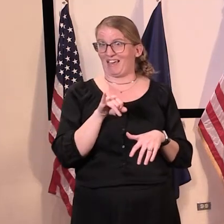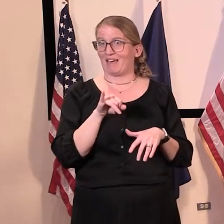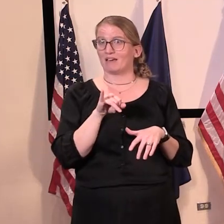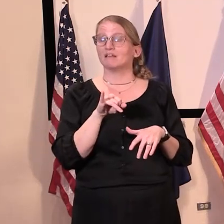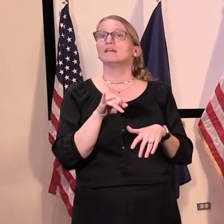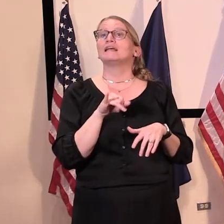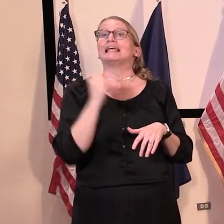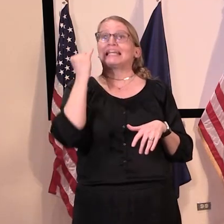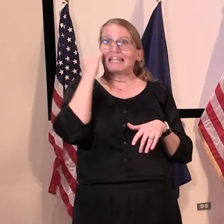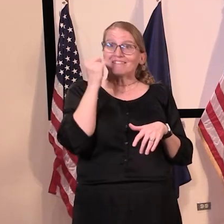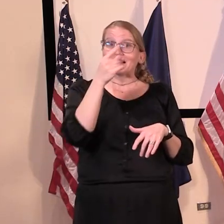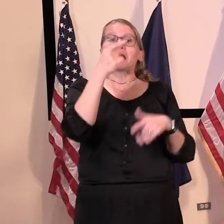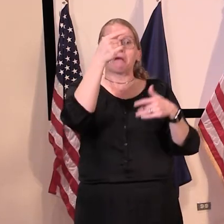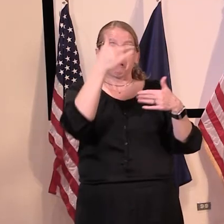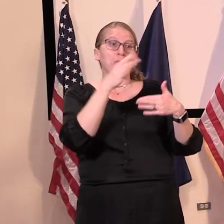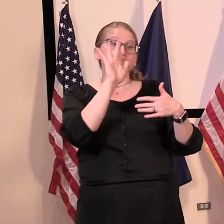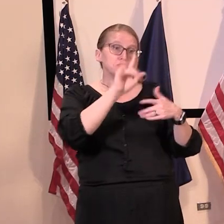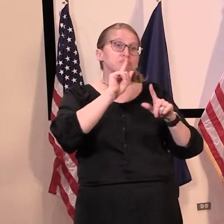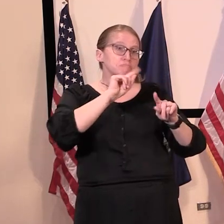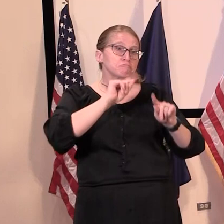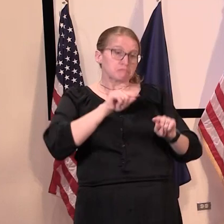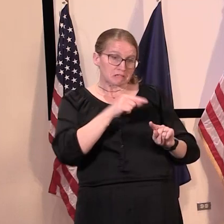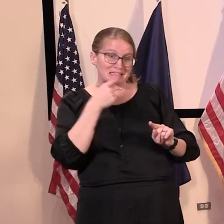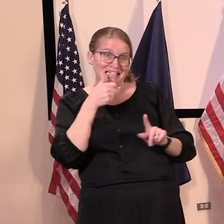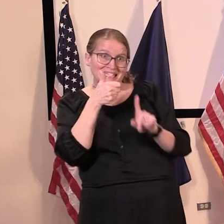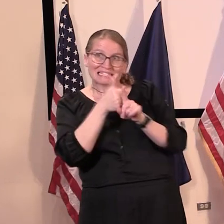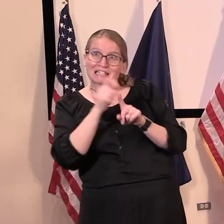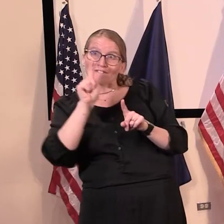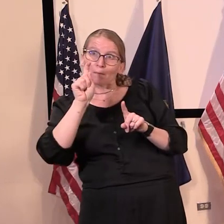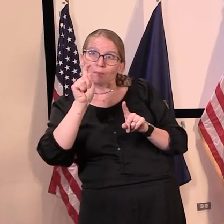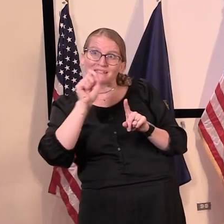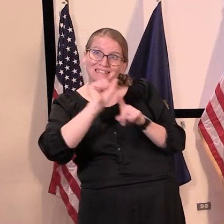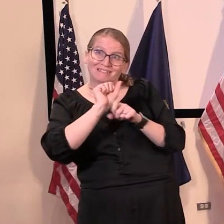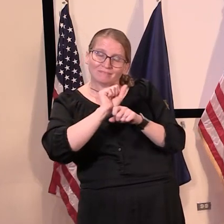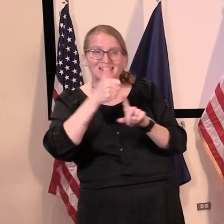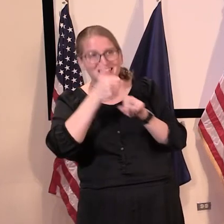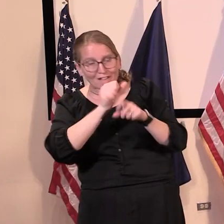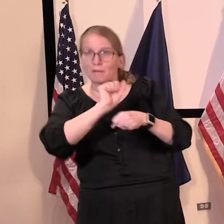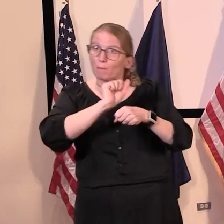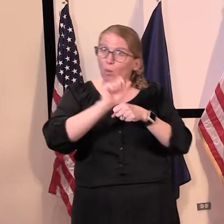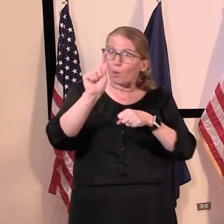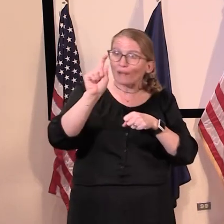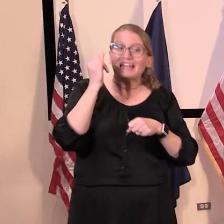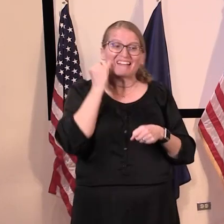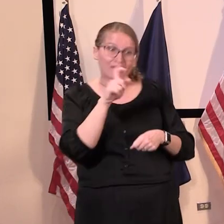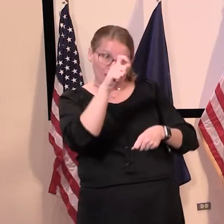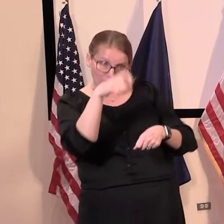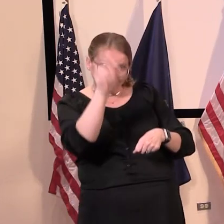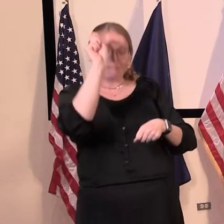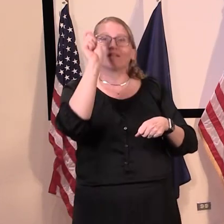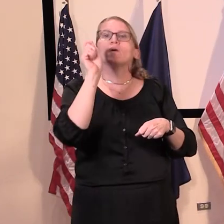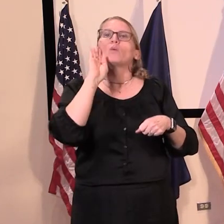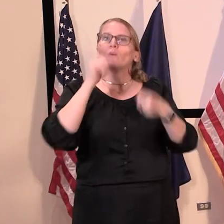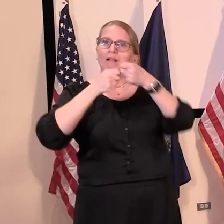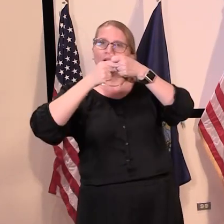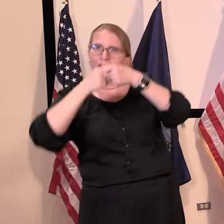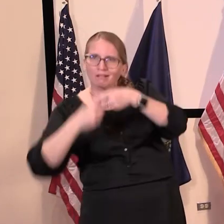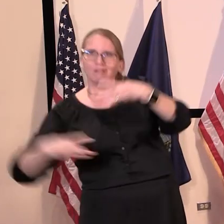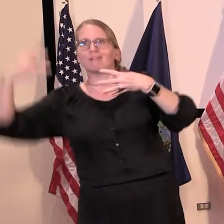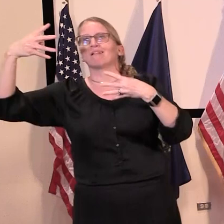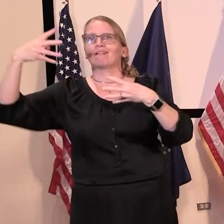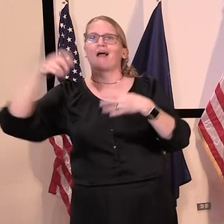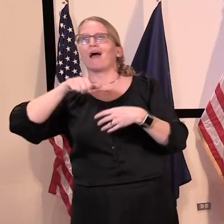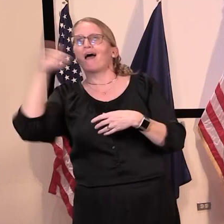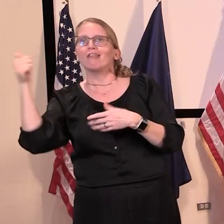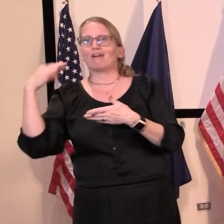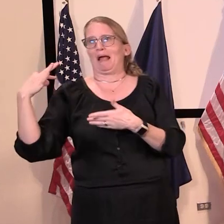questions to the application to allow them to also apply both for general UI and PUA all at one